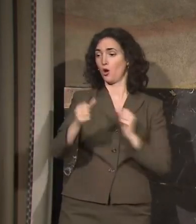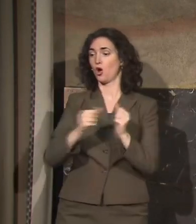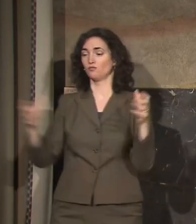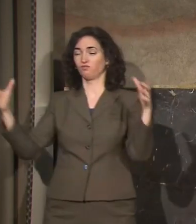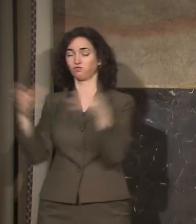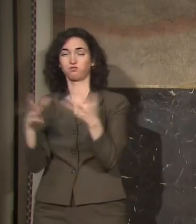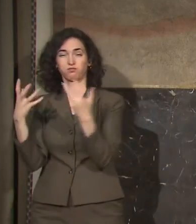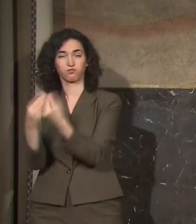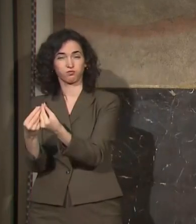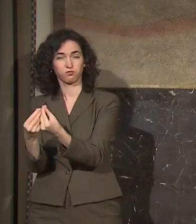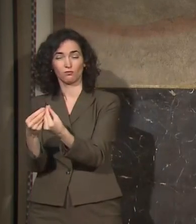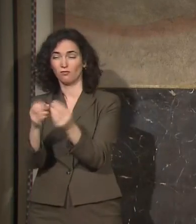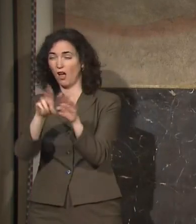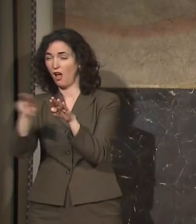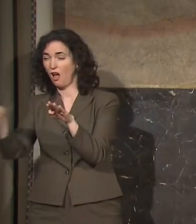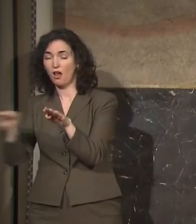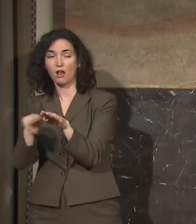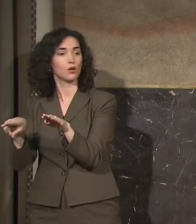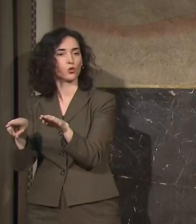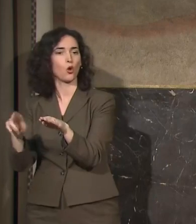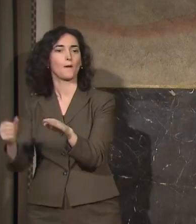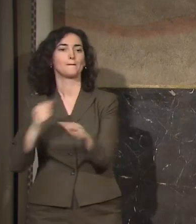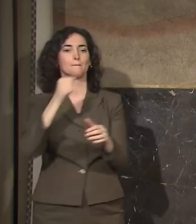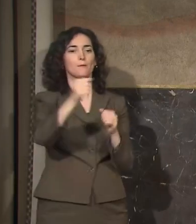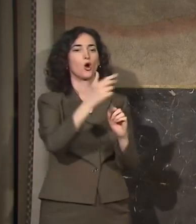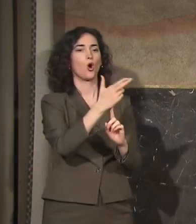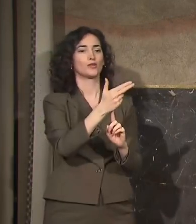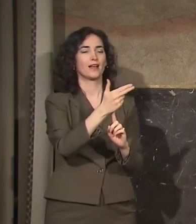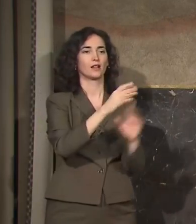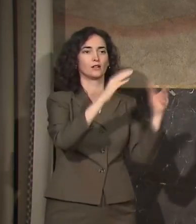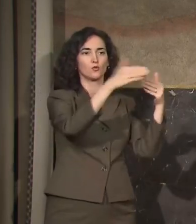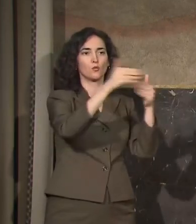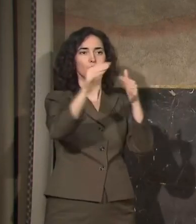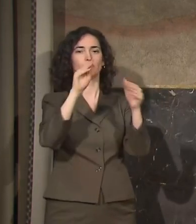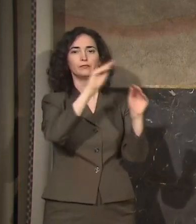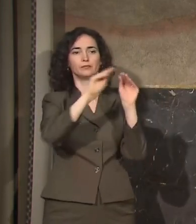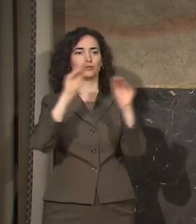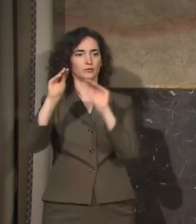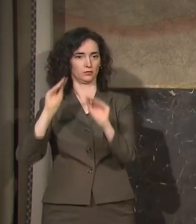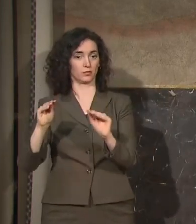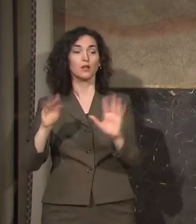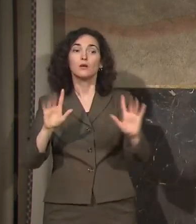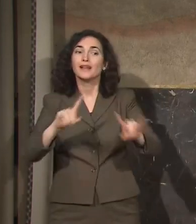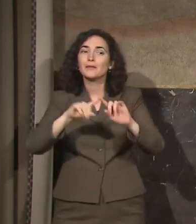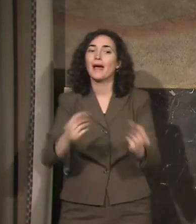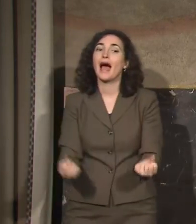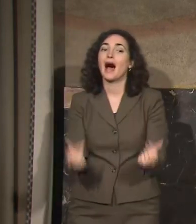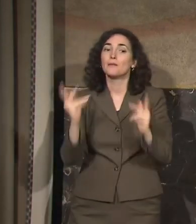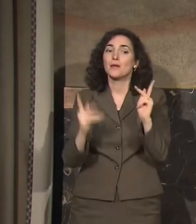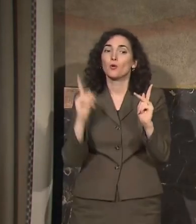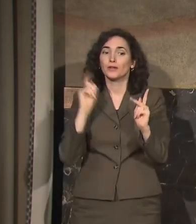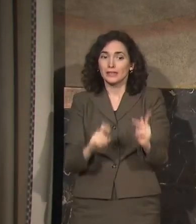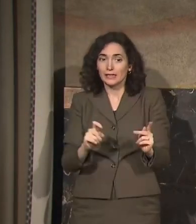but were rather placed into hotels. Now, depending on the number of people that might need sheltering in a